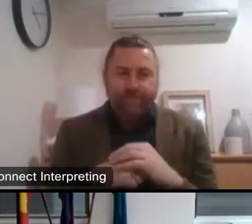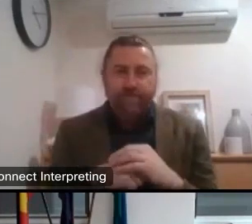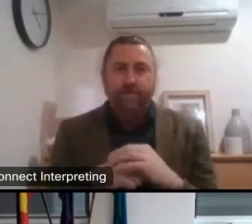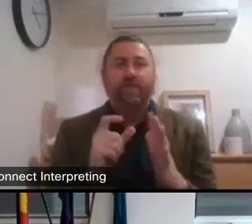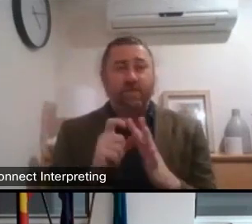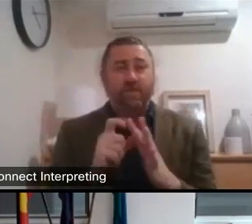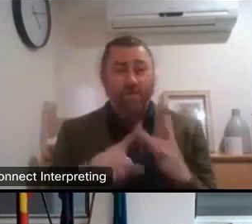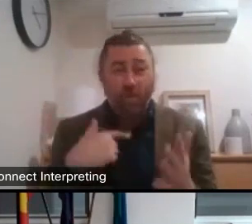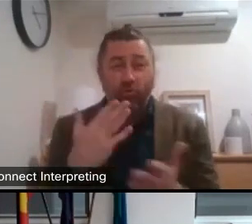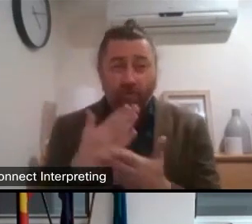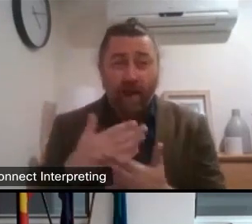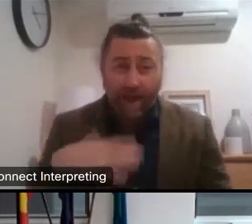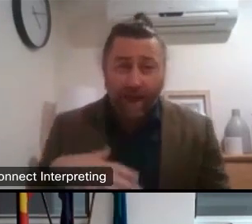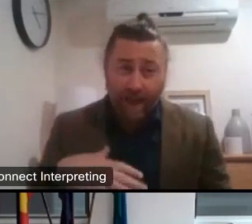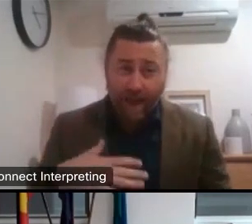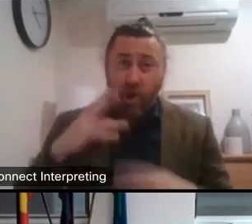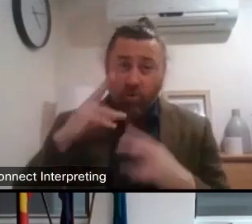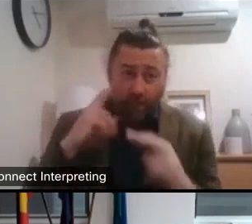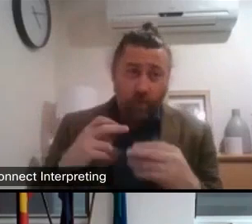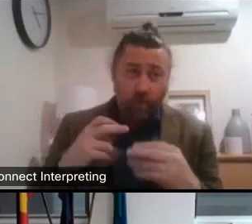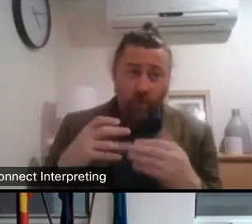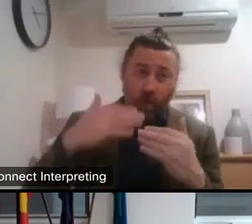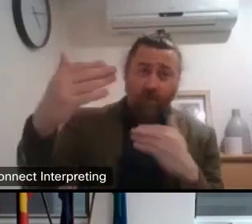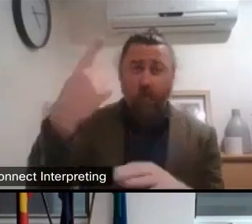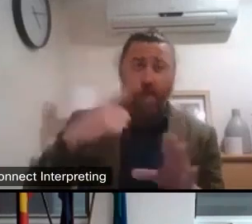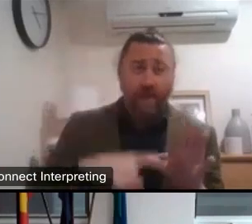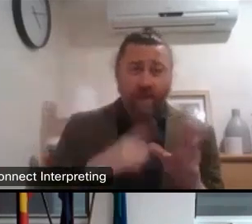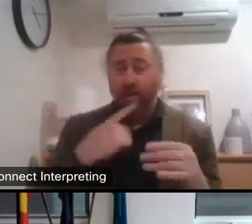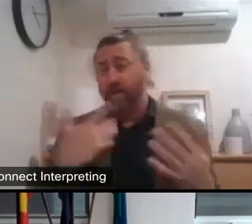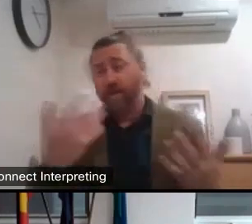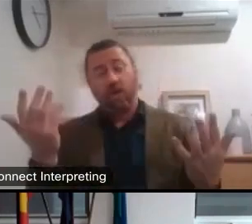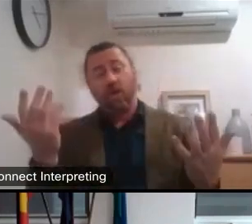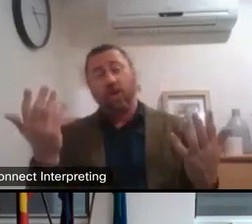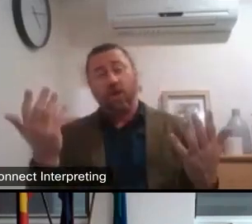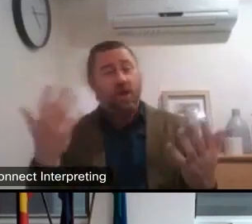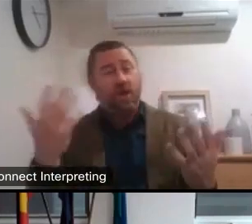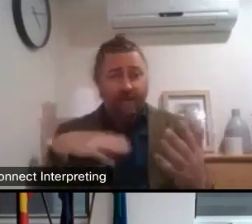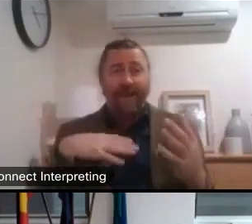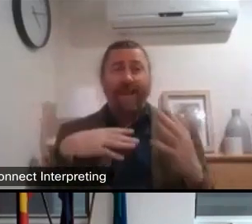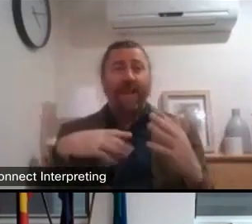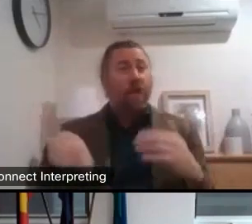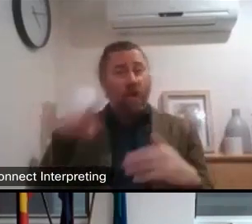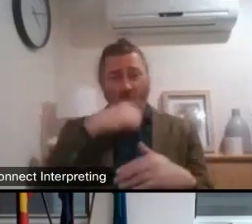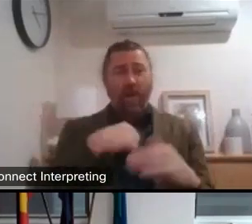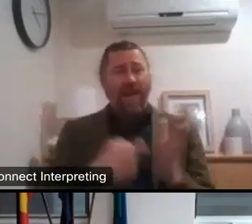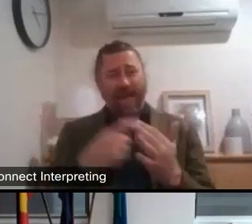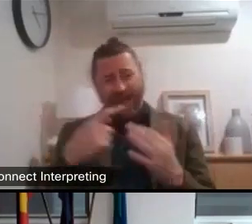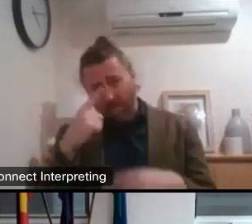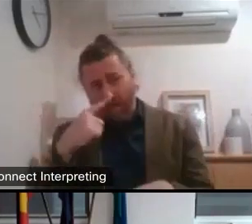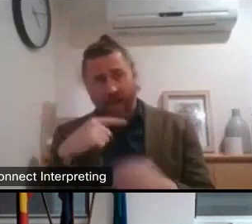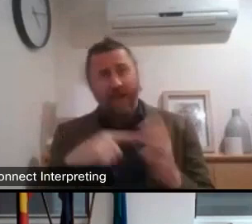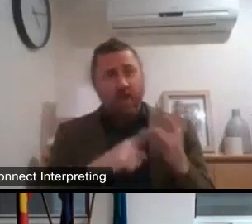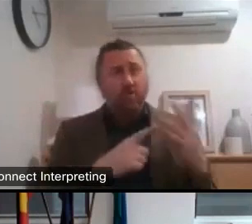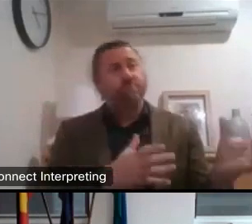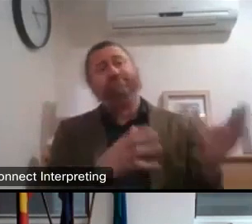do we really need a year-long review i say no we just need human beings to take back this organization